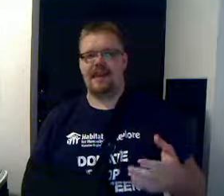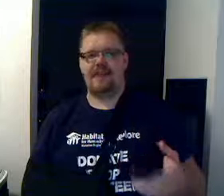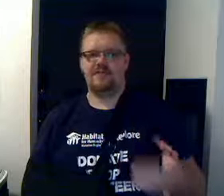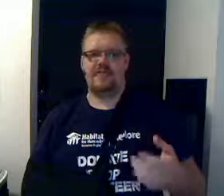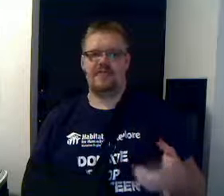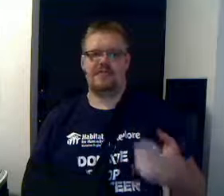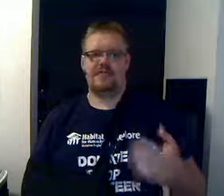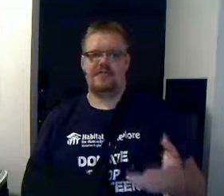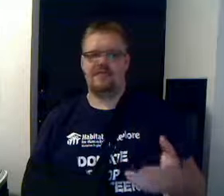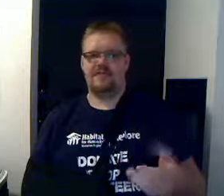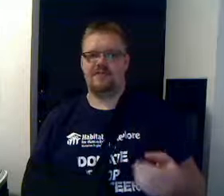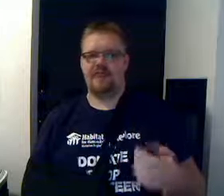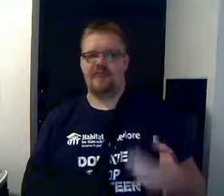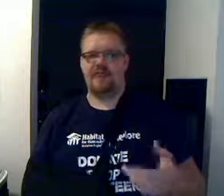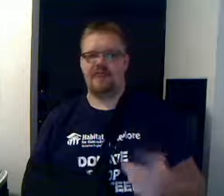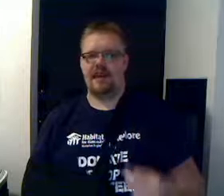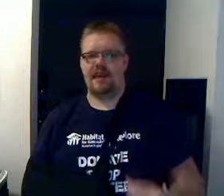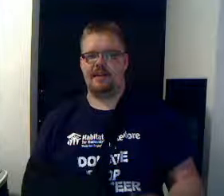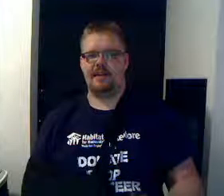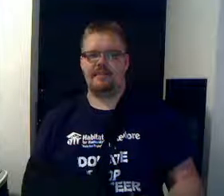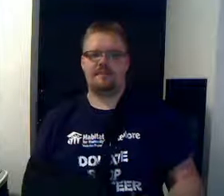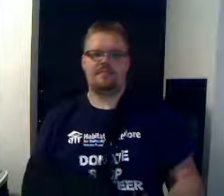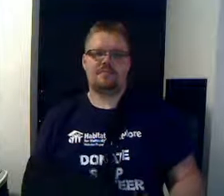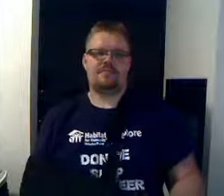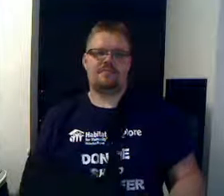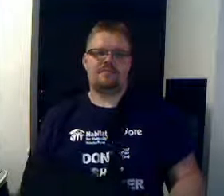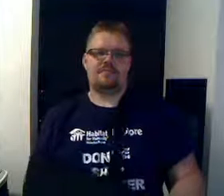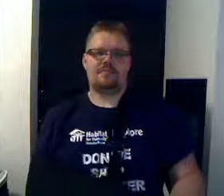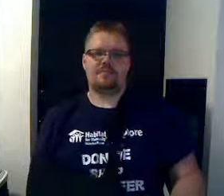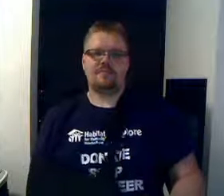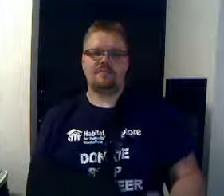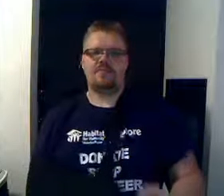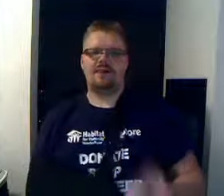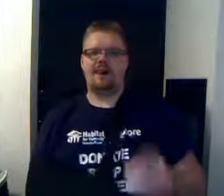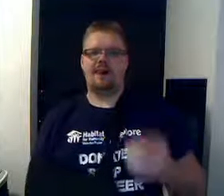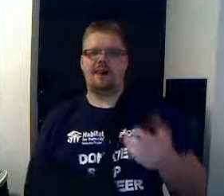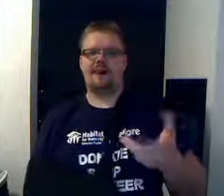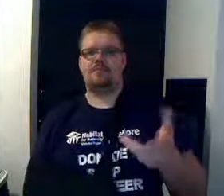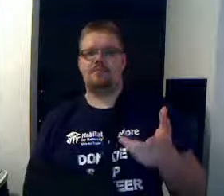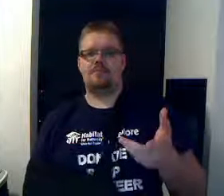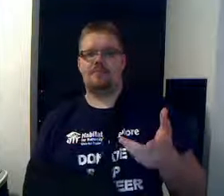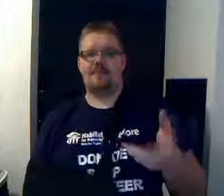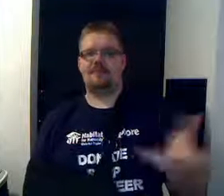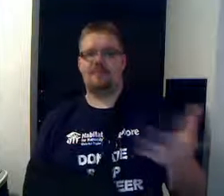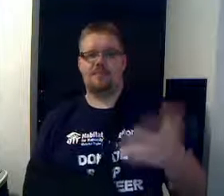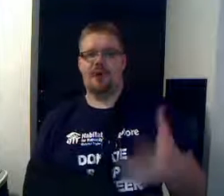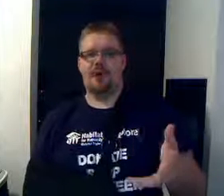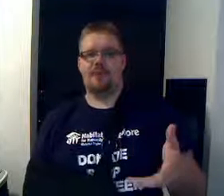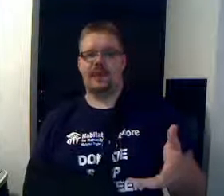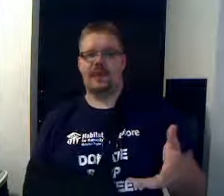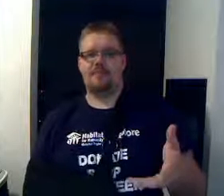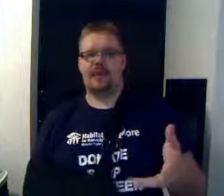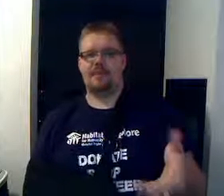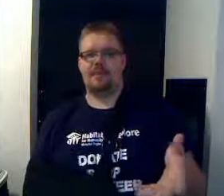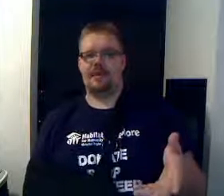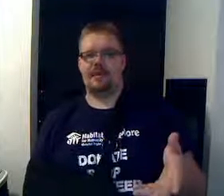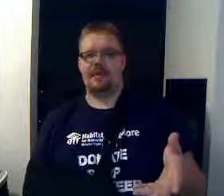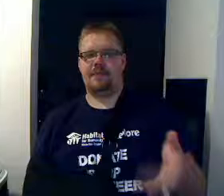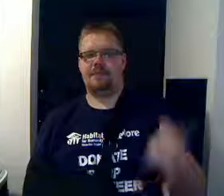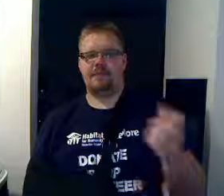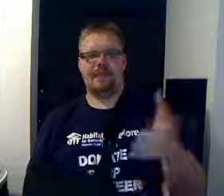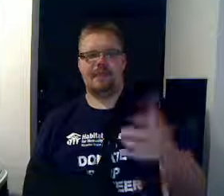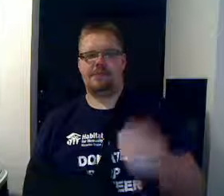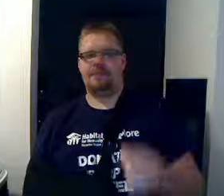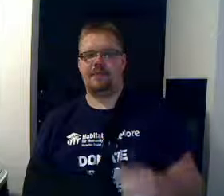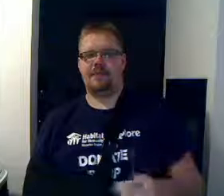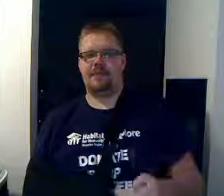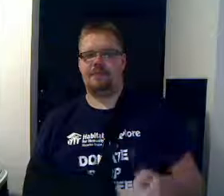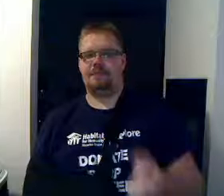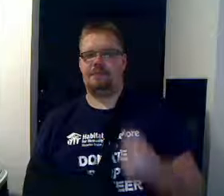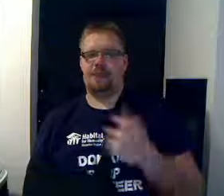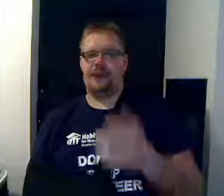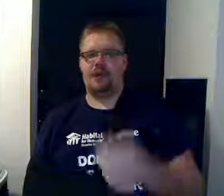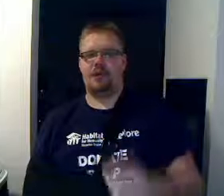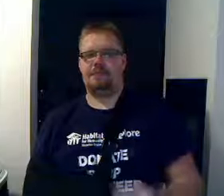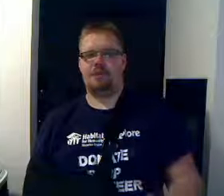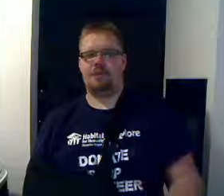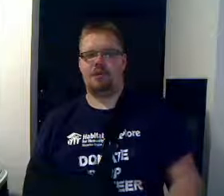NPCs firsthand. And that's what, that's our campaign's got to damn run, and that's what we did. went up to